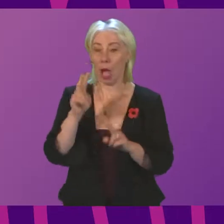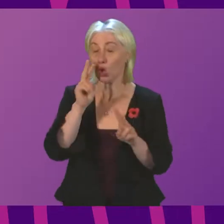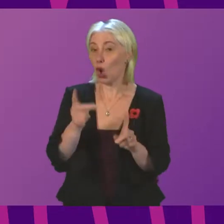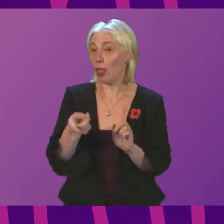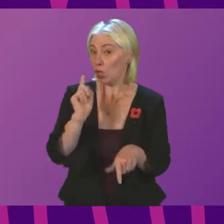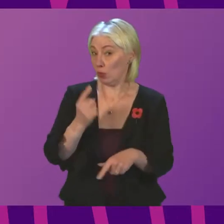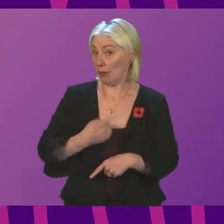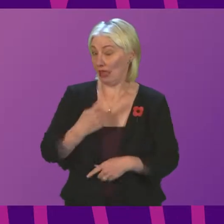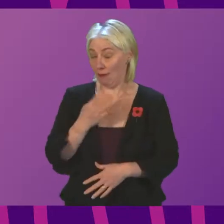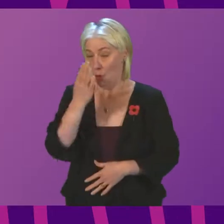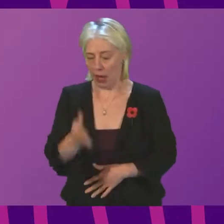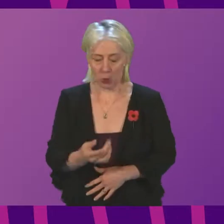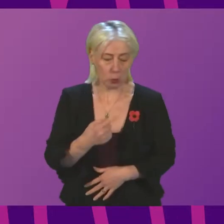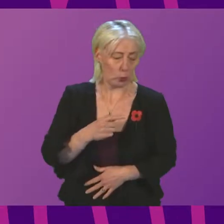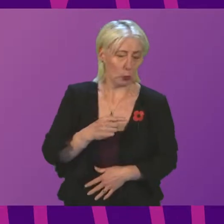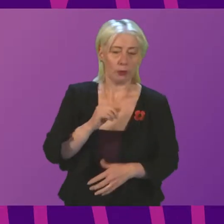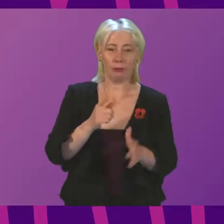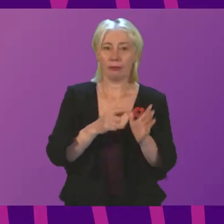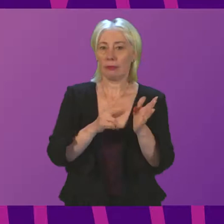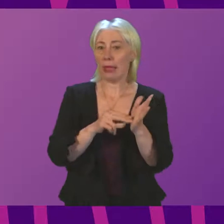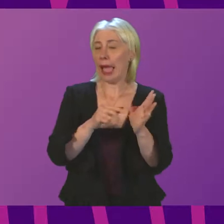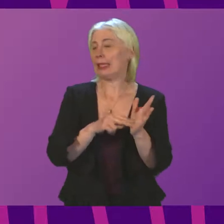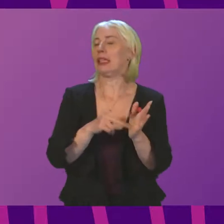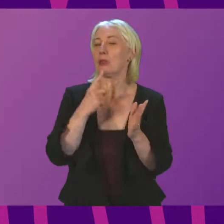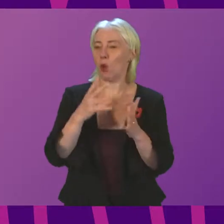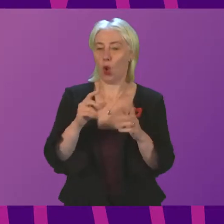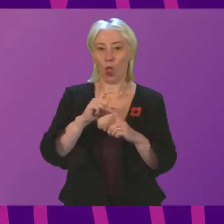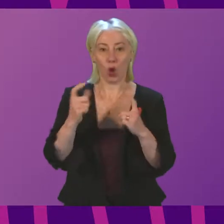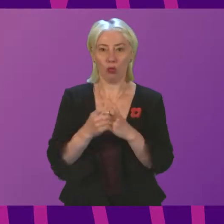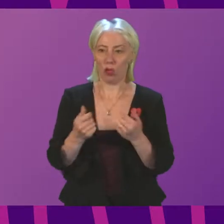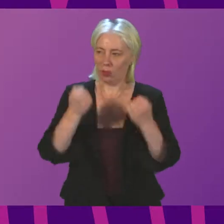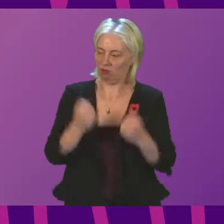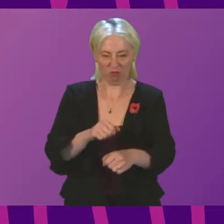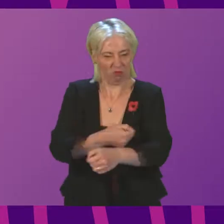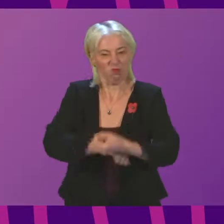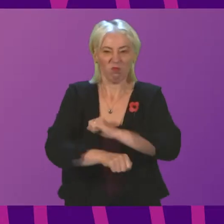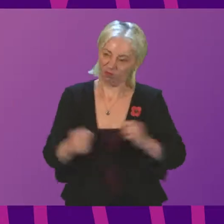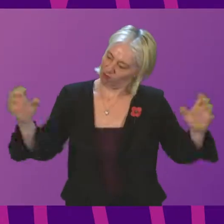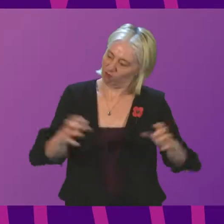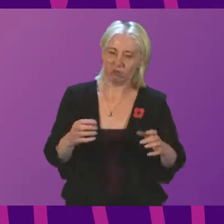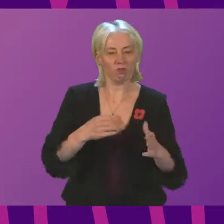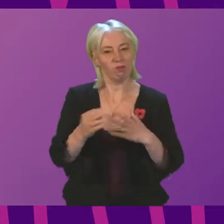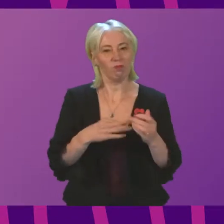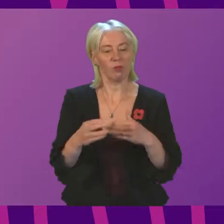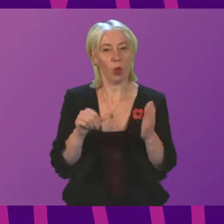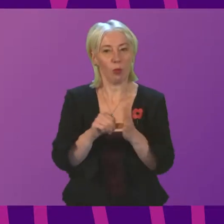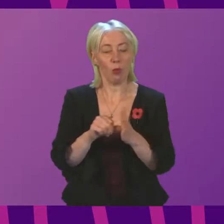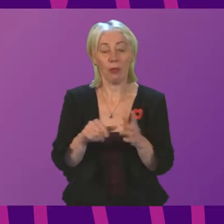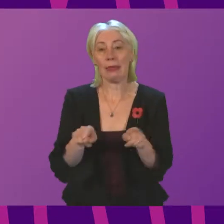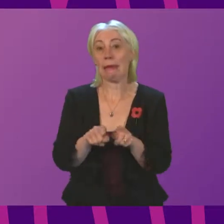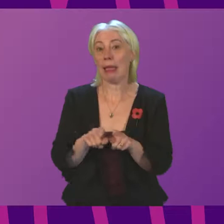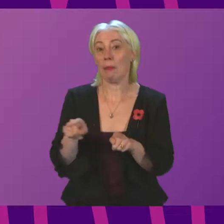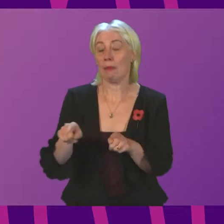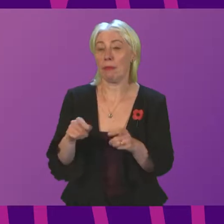taken place in Annan. There was a tremendous community resolve to address those issues as there had been a tremendous community